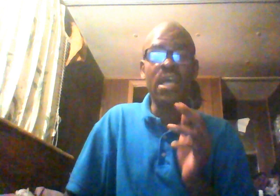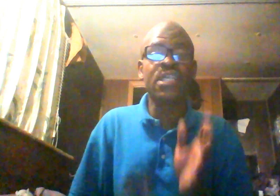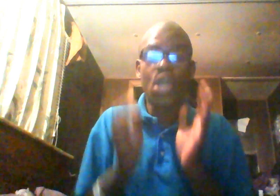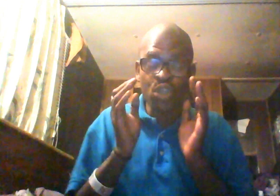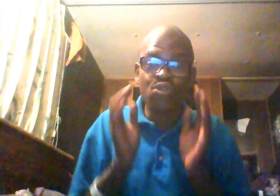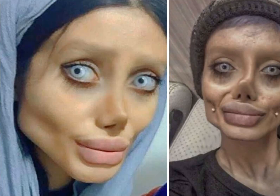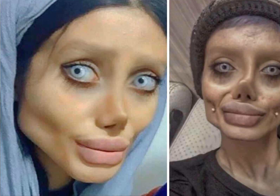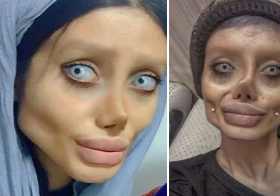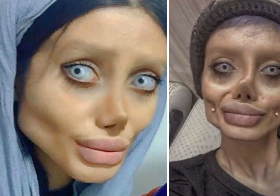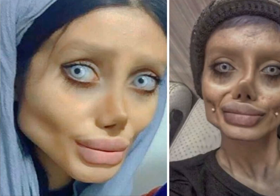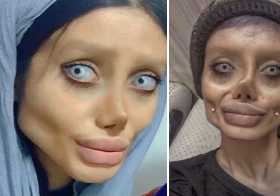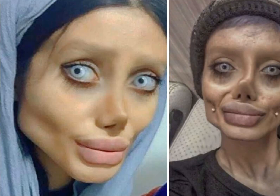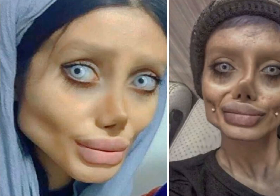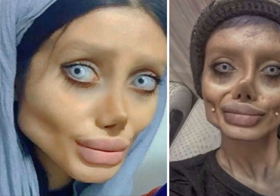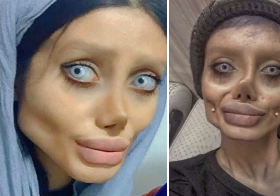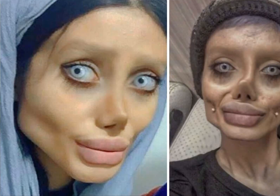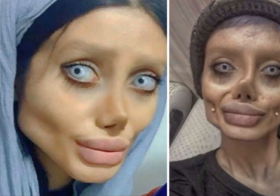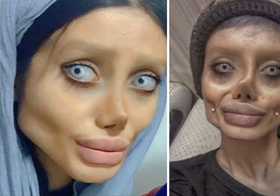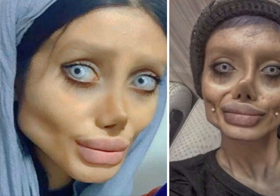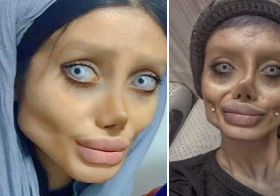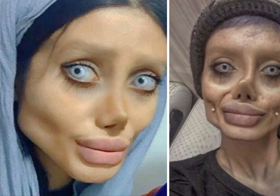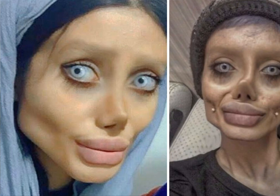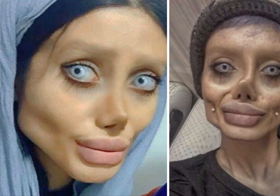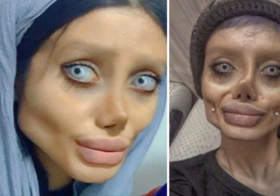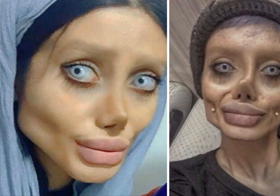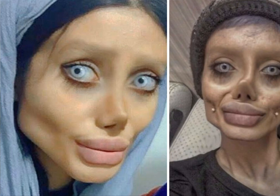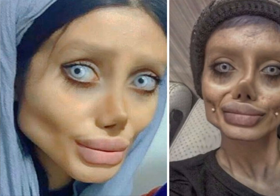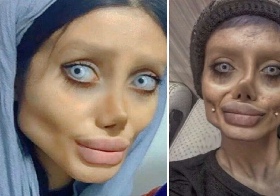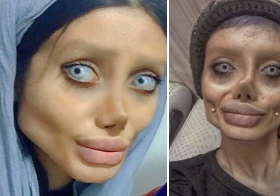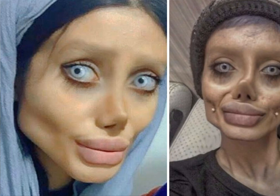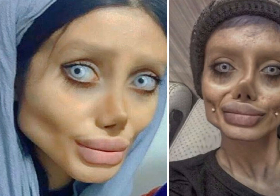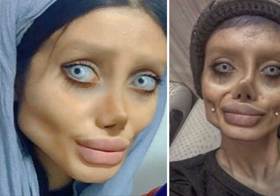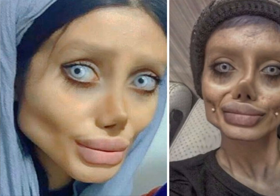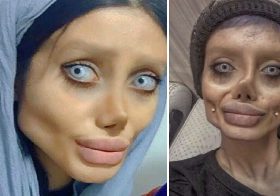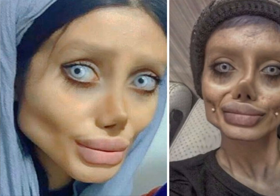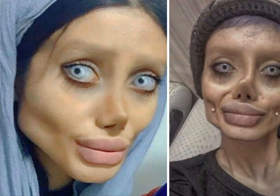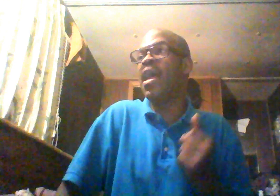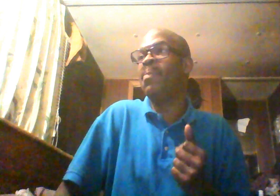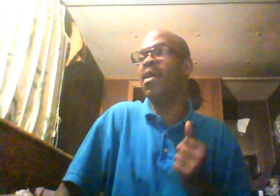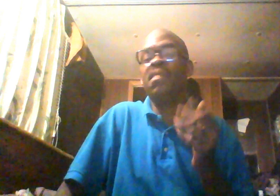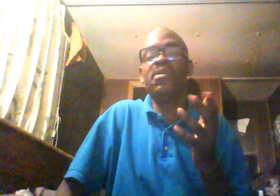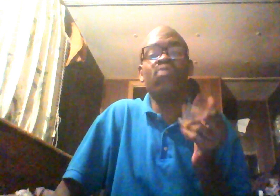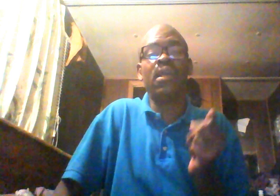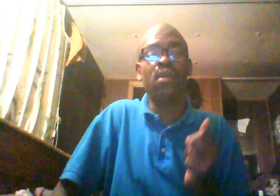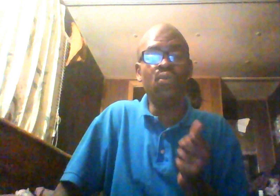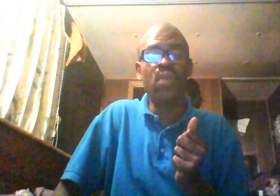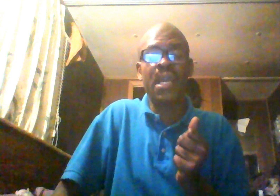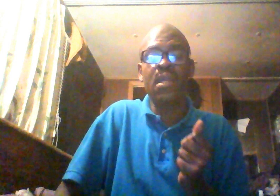like this. You too real. You going to have a problem. You going to have a problem. But, Oprah had apparently been drinking the Kool-Aid.